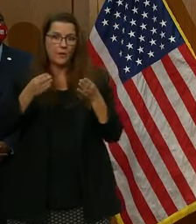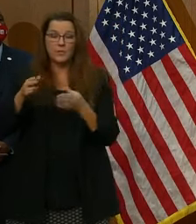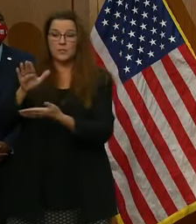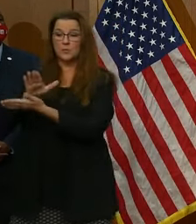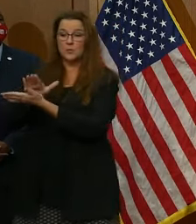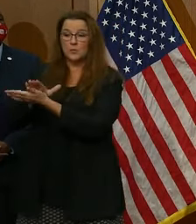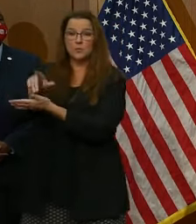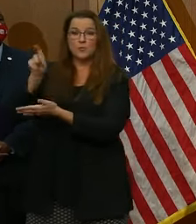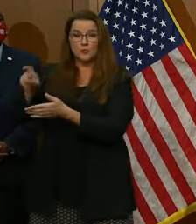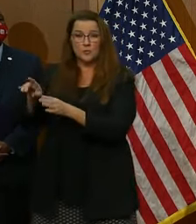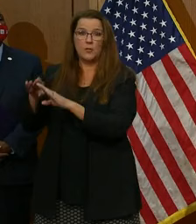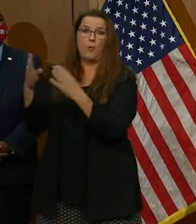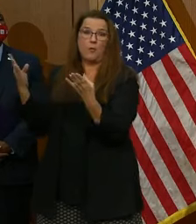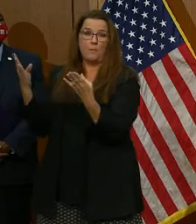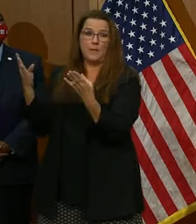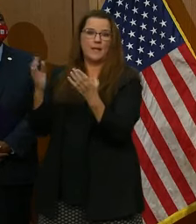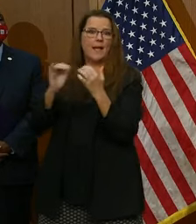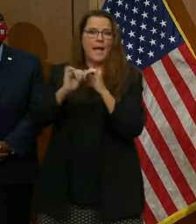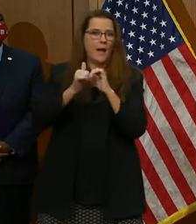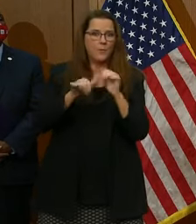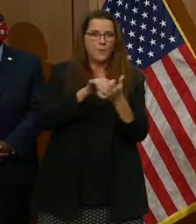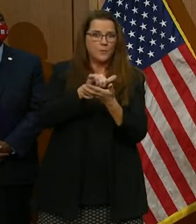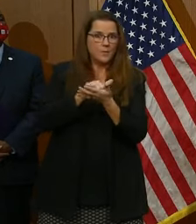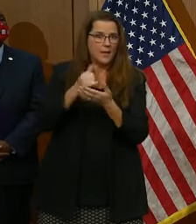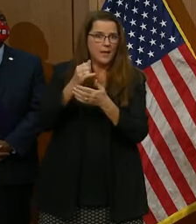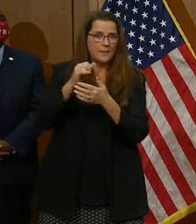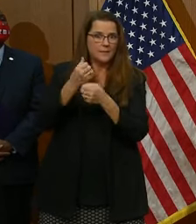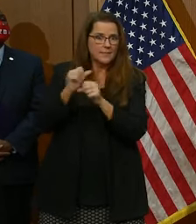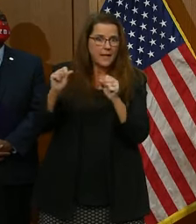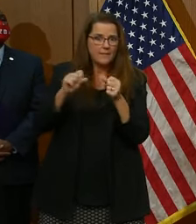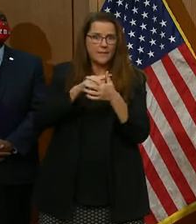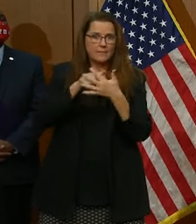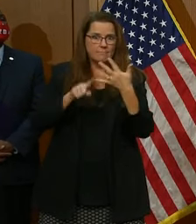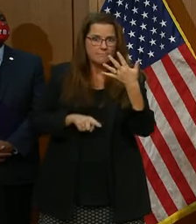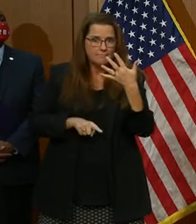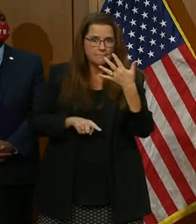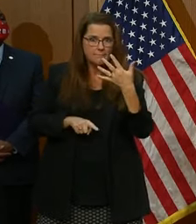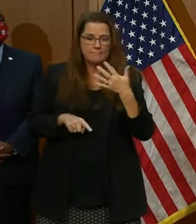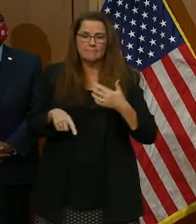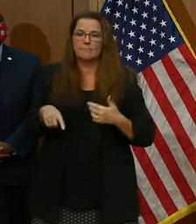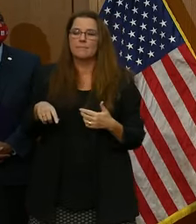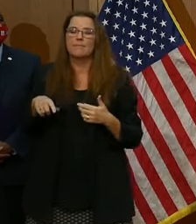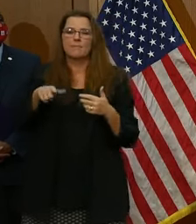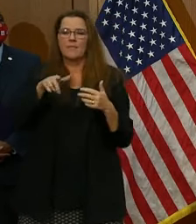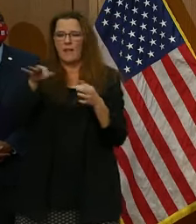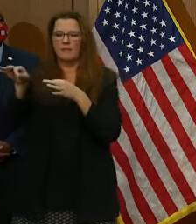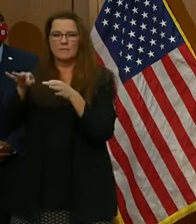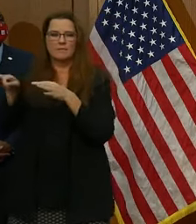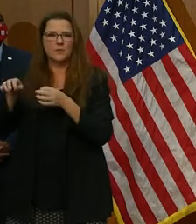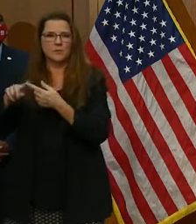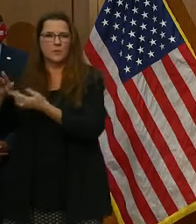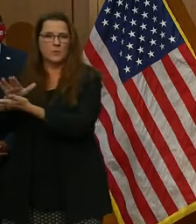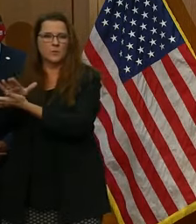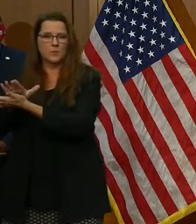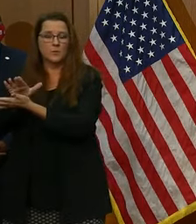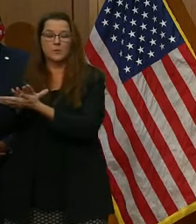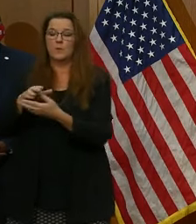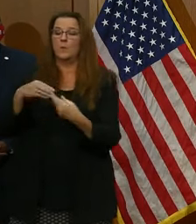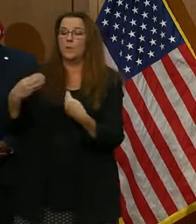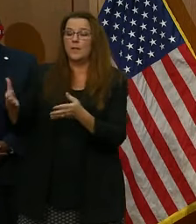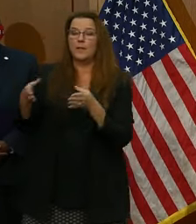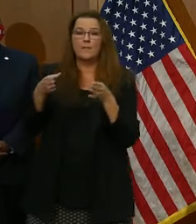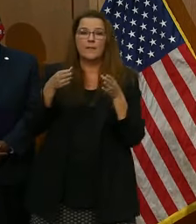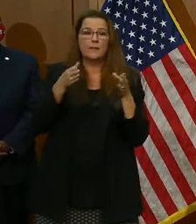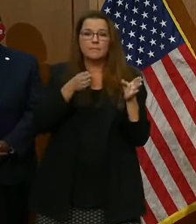and here are the ways to do that safely. The guidance will lay out a pathway, including how to use